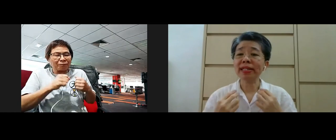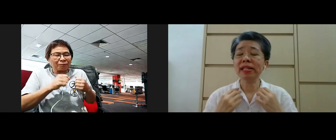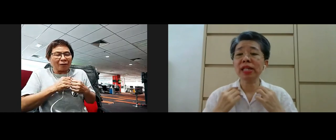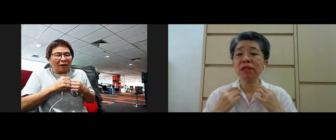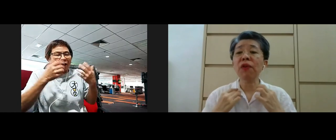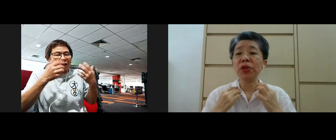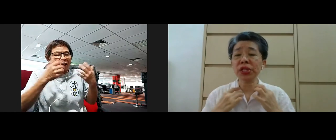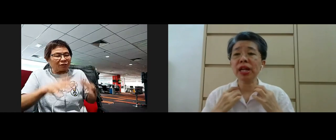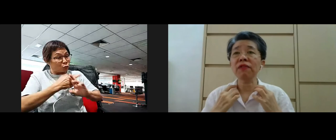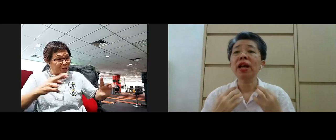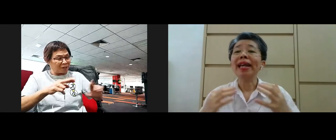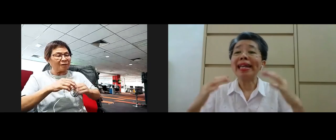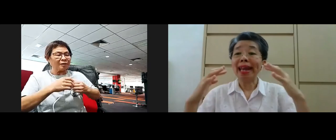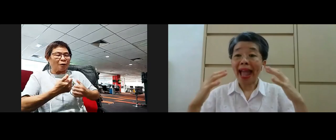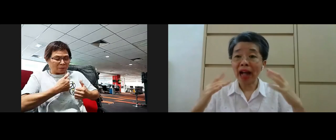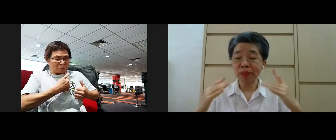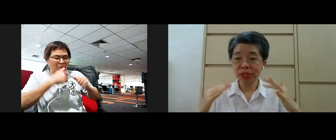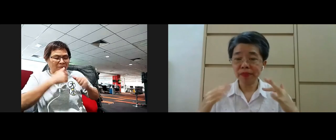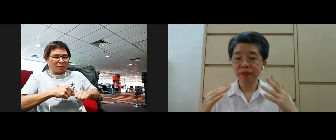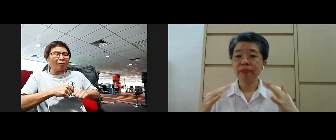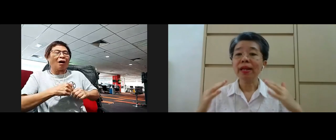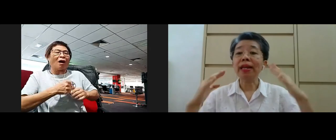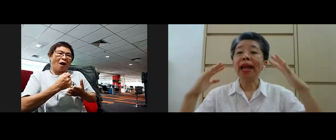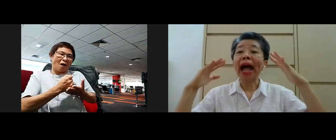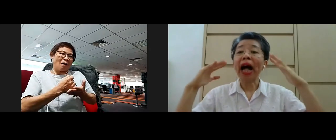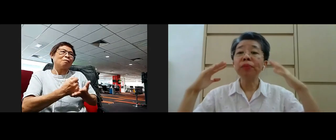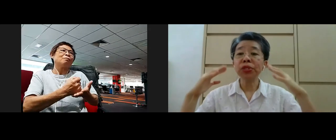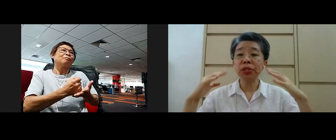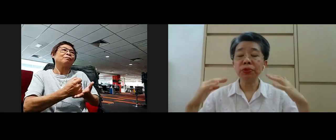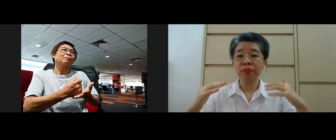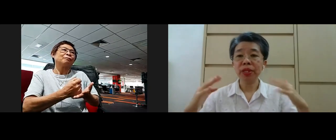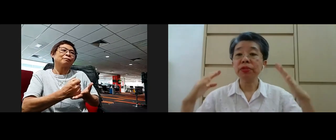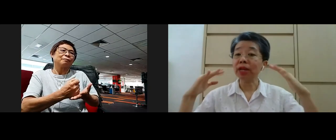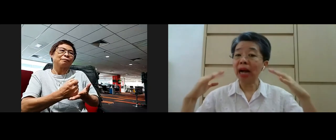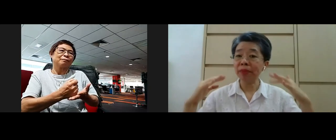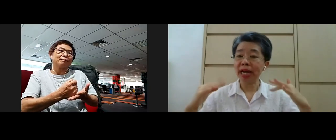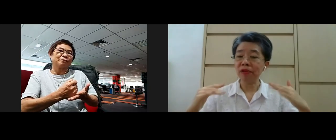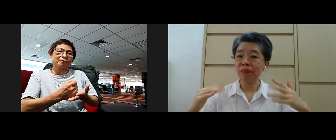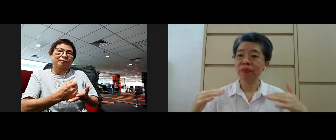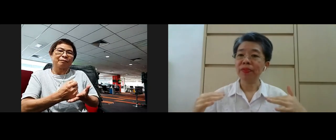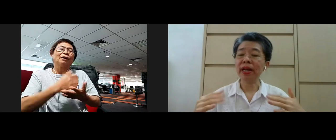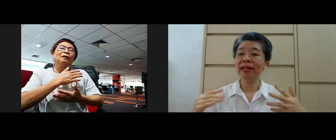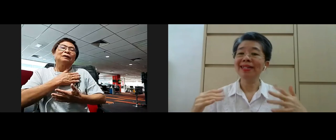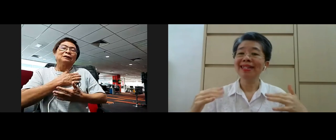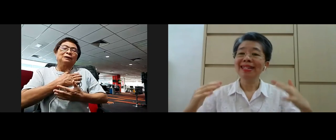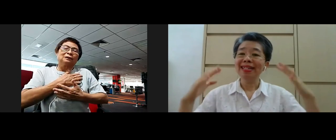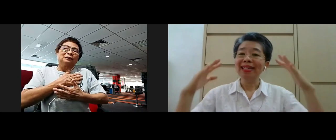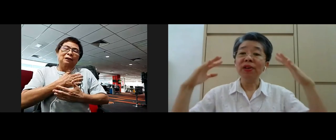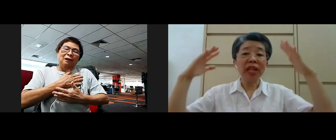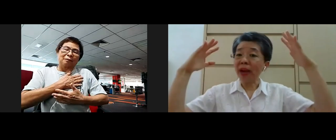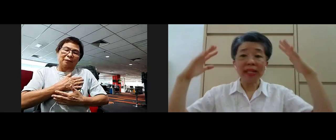and practice this for yourself it helps it helps you to calm down yeah